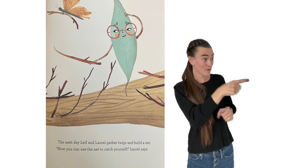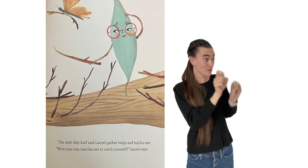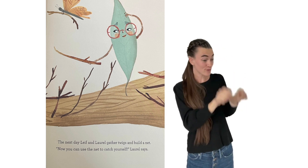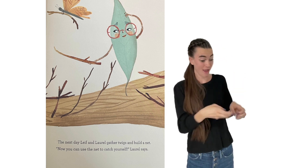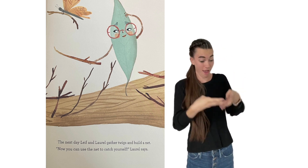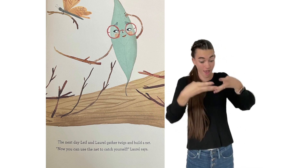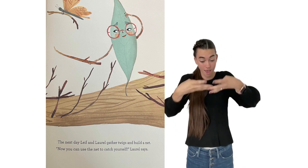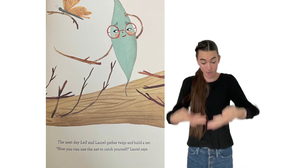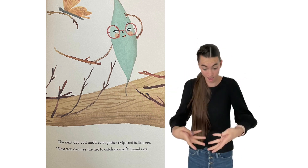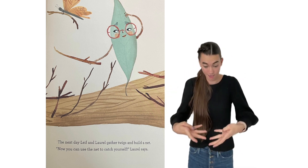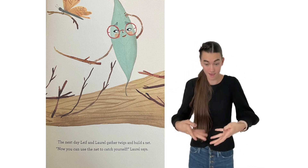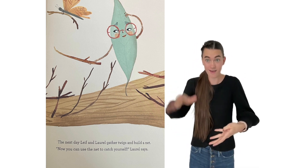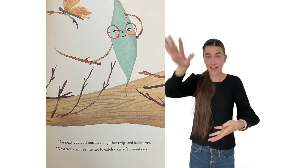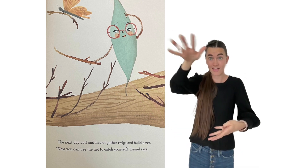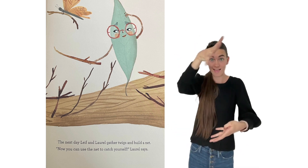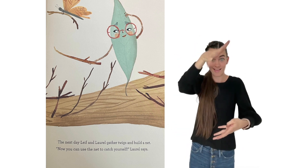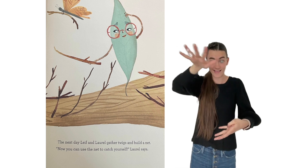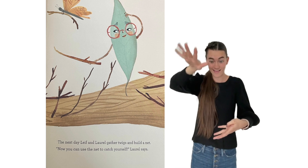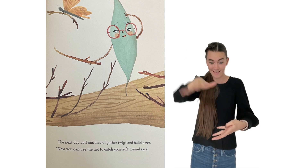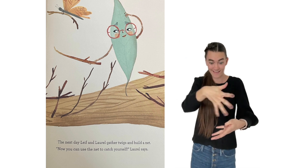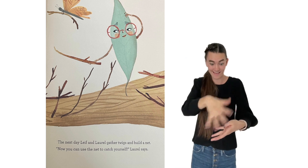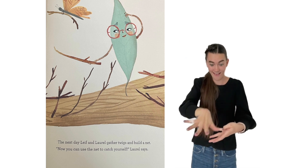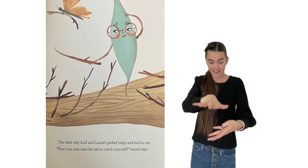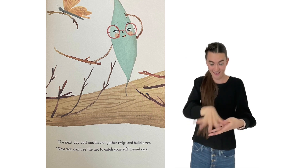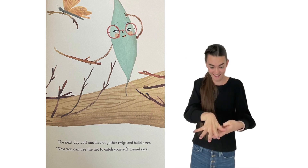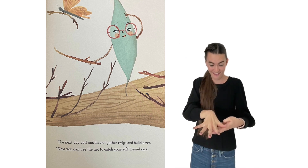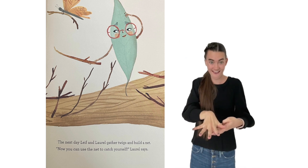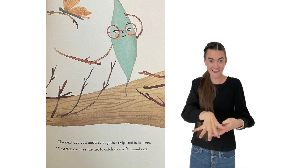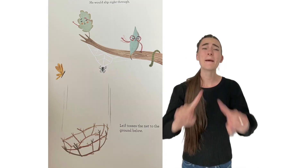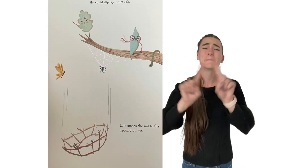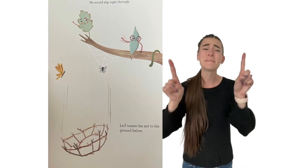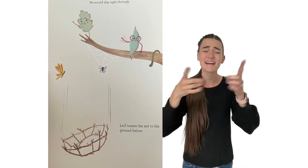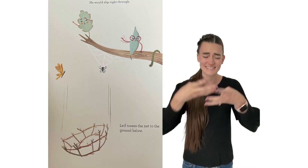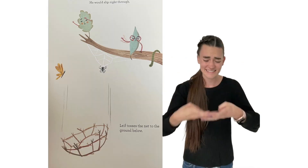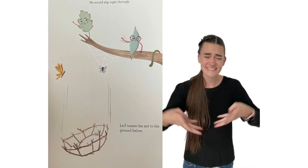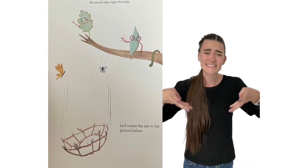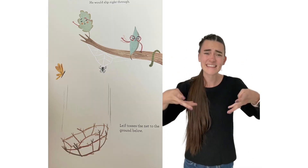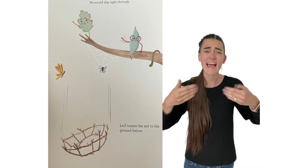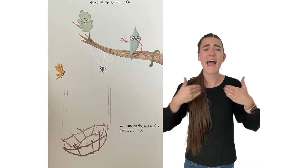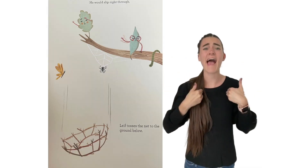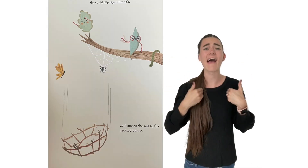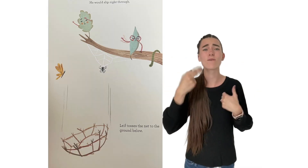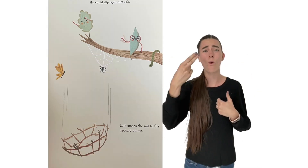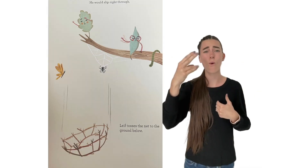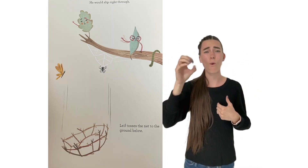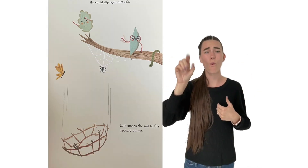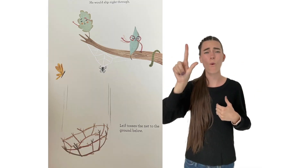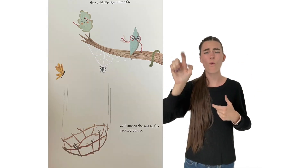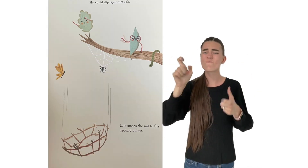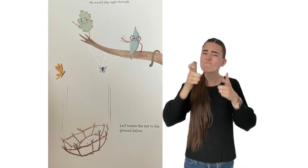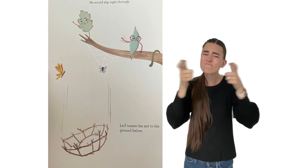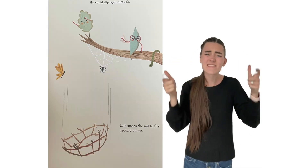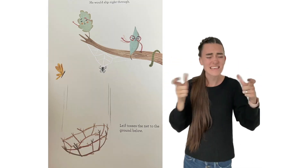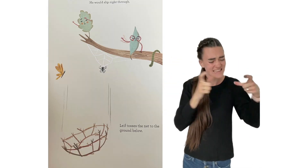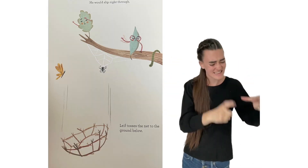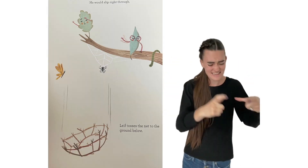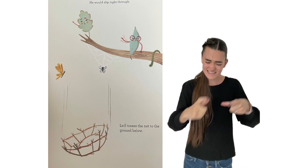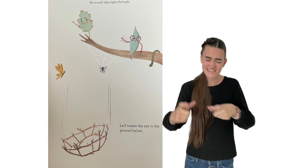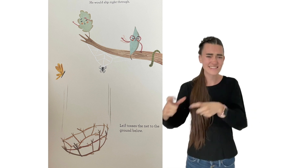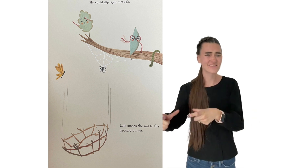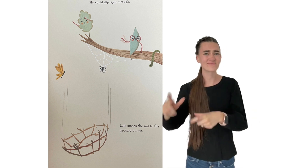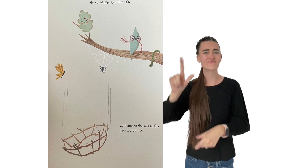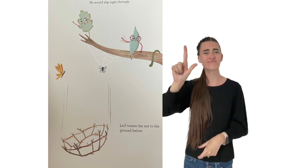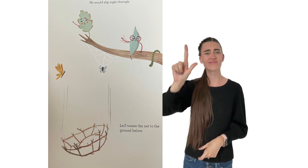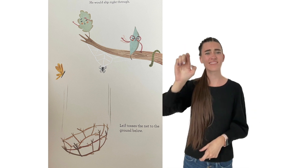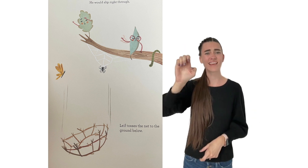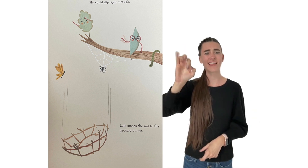Now you can use the net to catch yourself, Laurel says. But the holes in the net are too big,